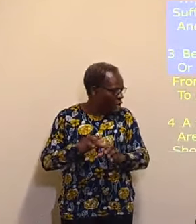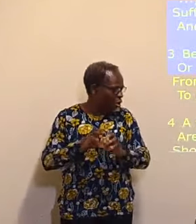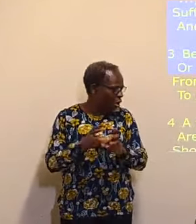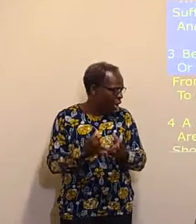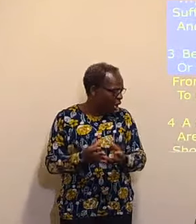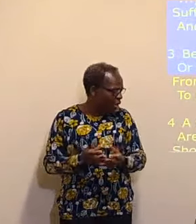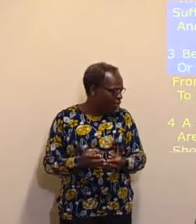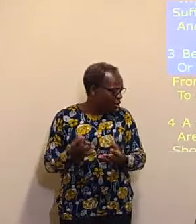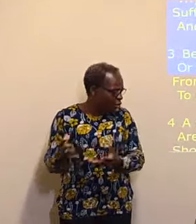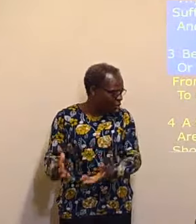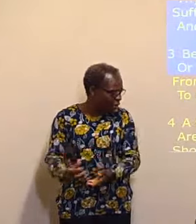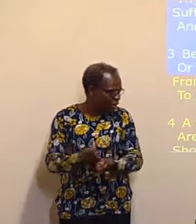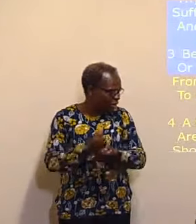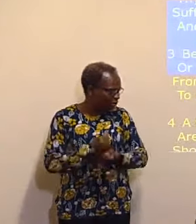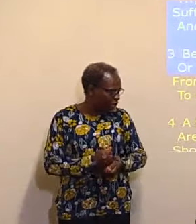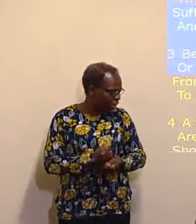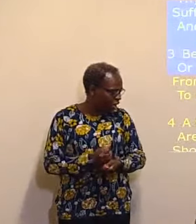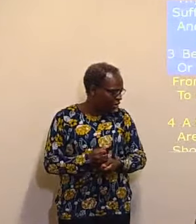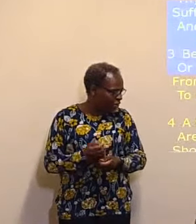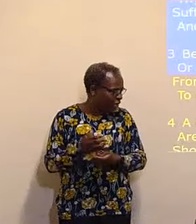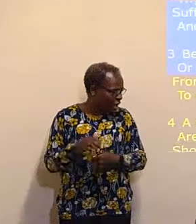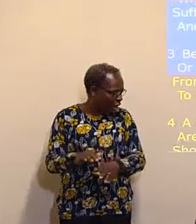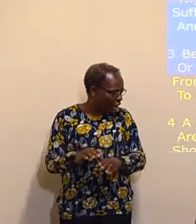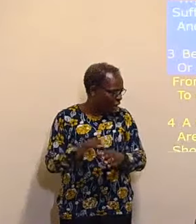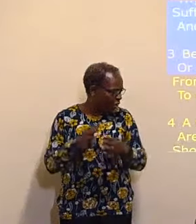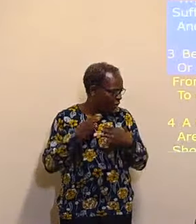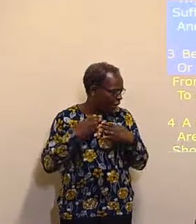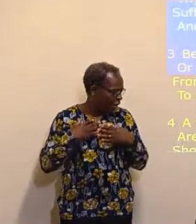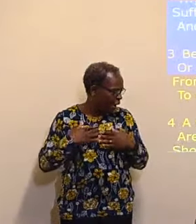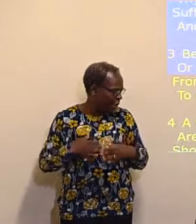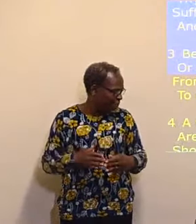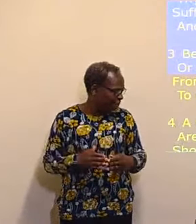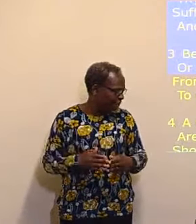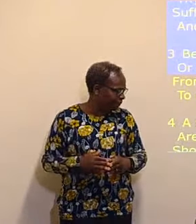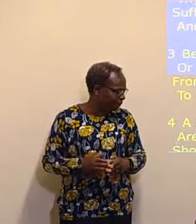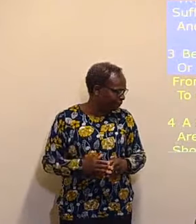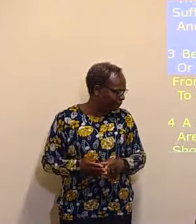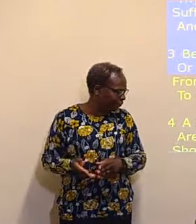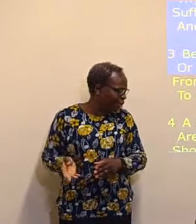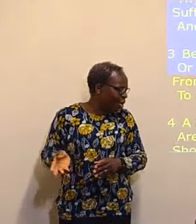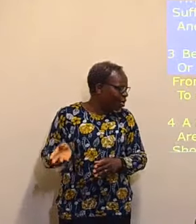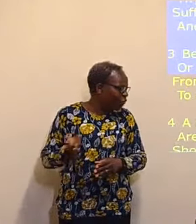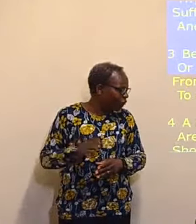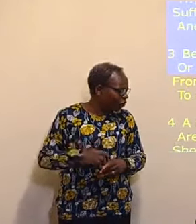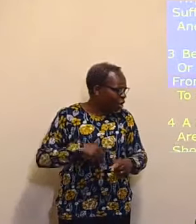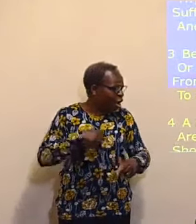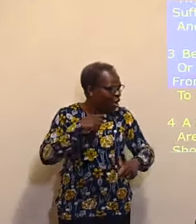at which we seek a friend From